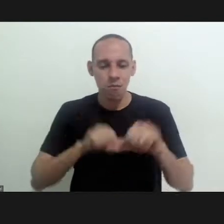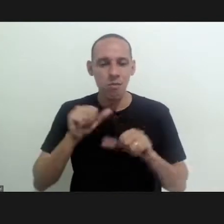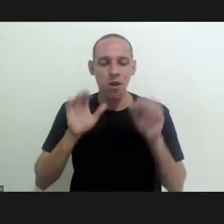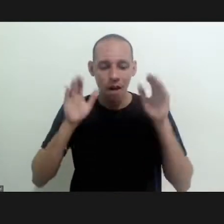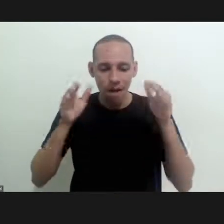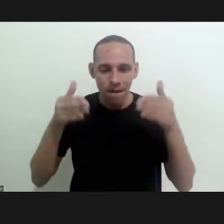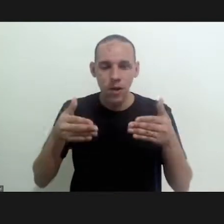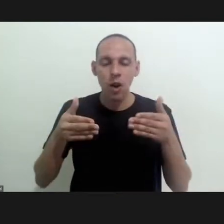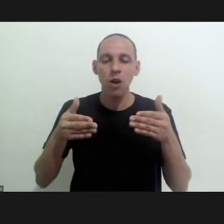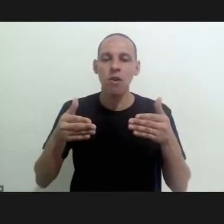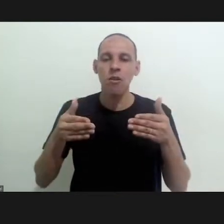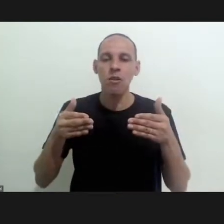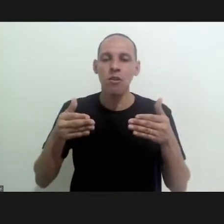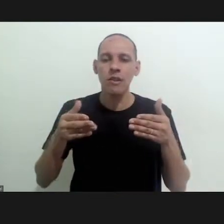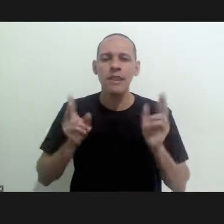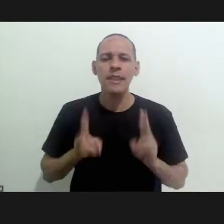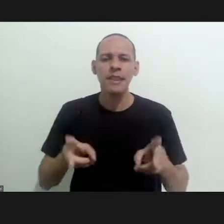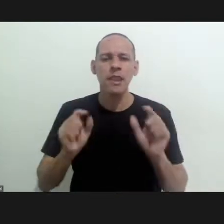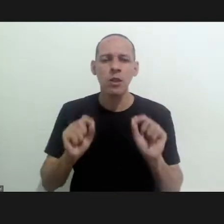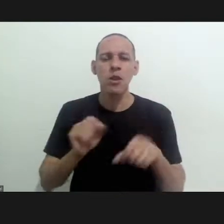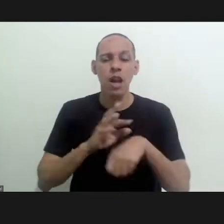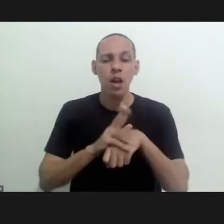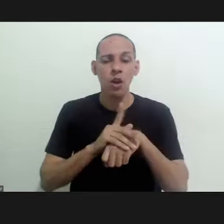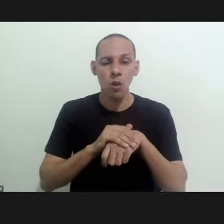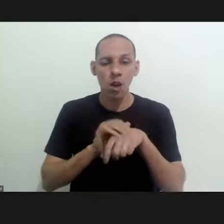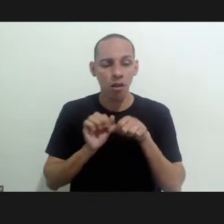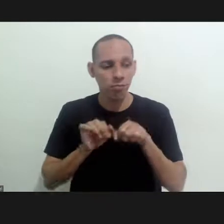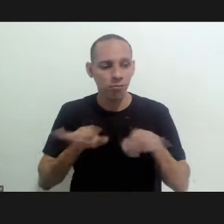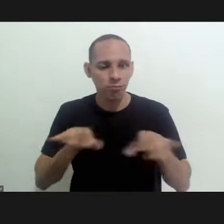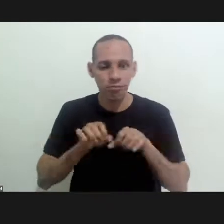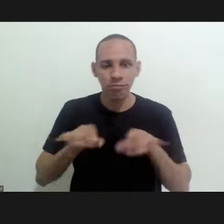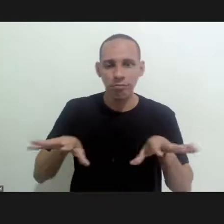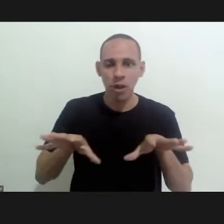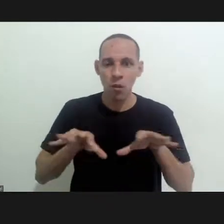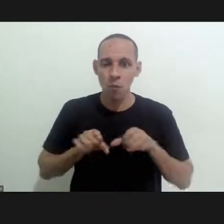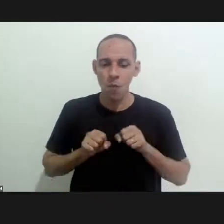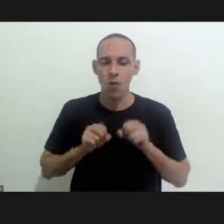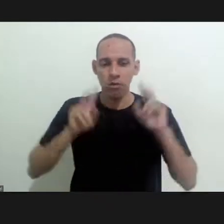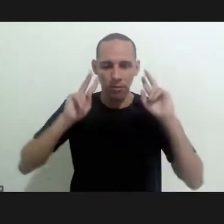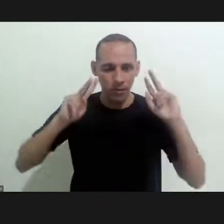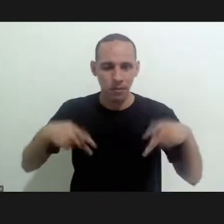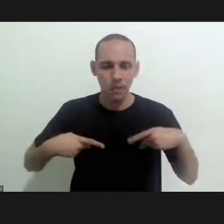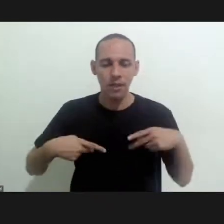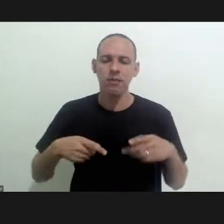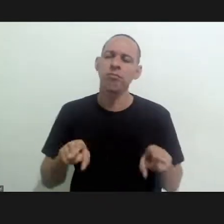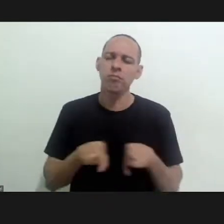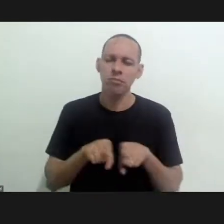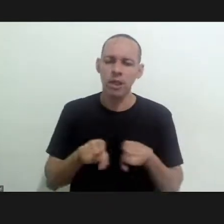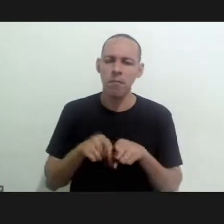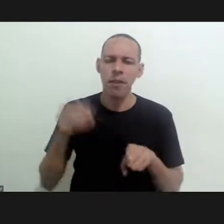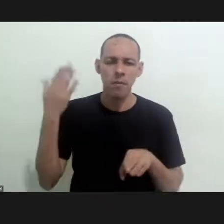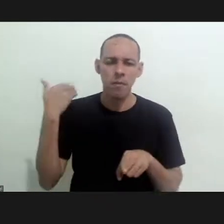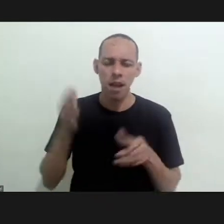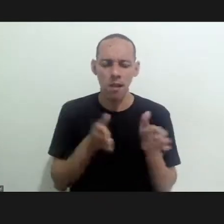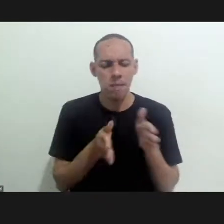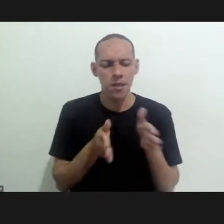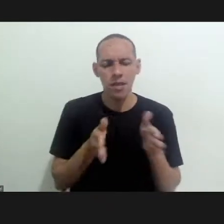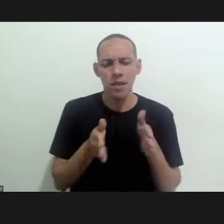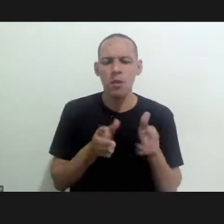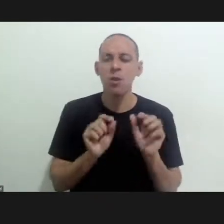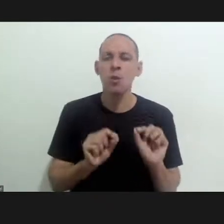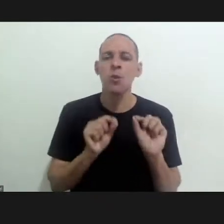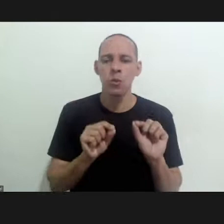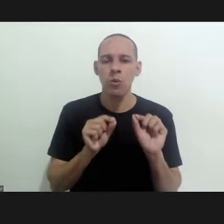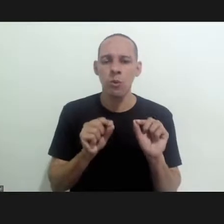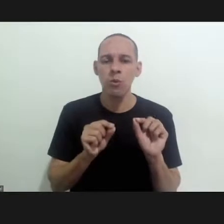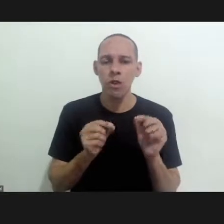exactly that the focus of the journal was always the uh human infectious diseases despite there was a moment in